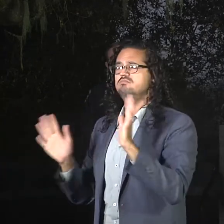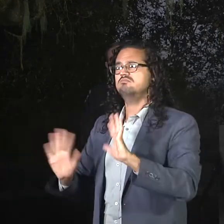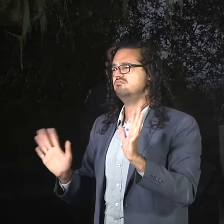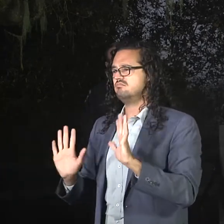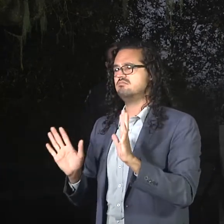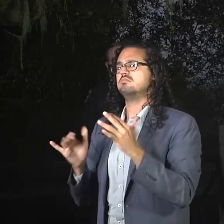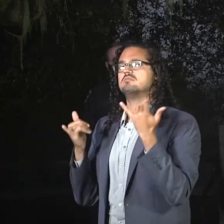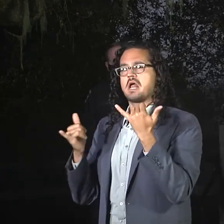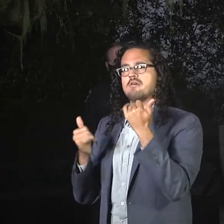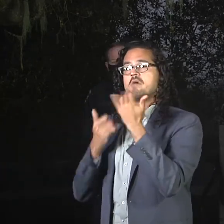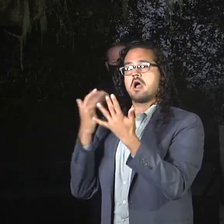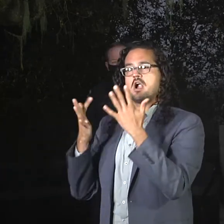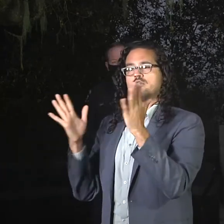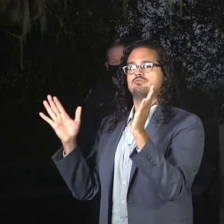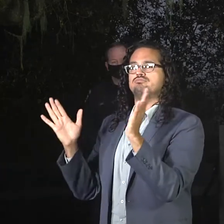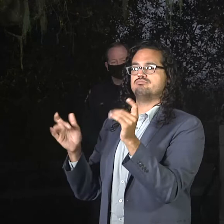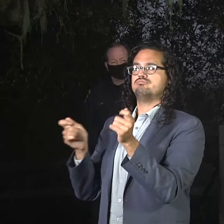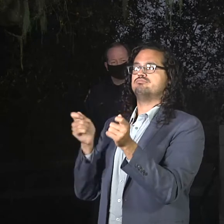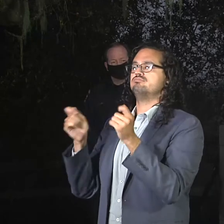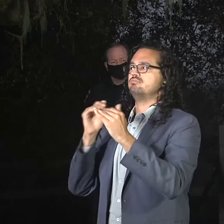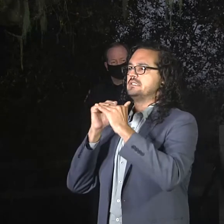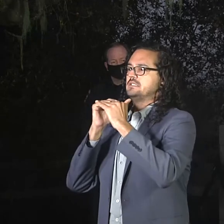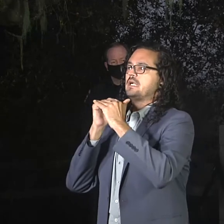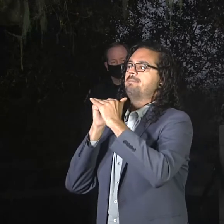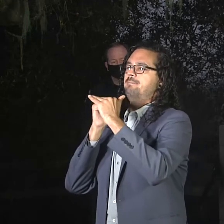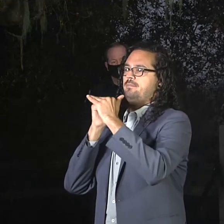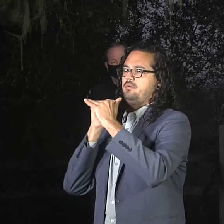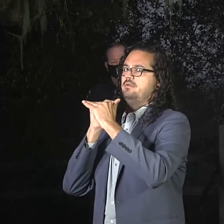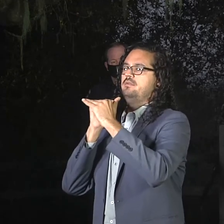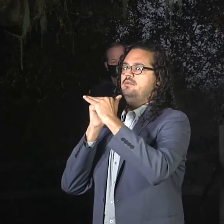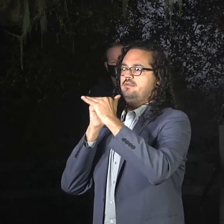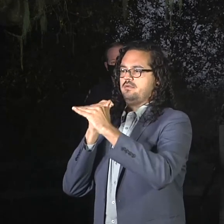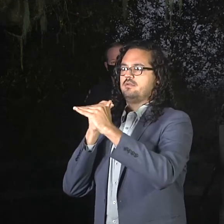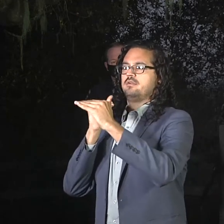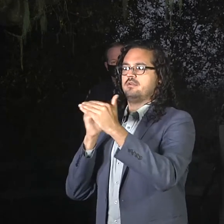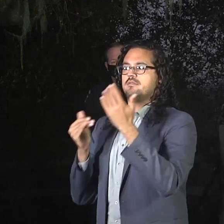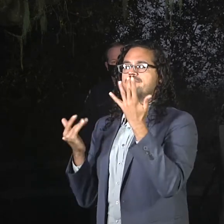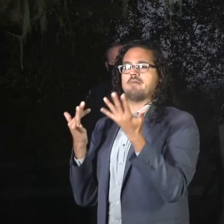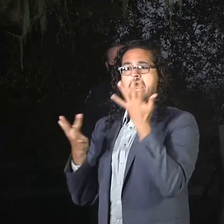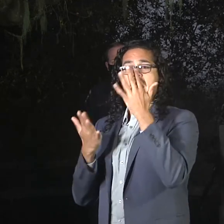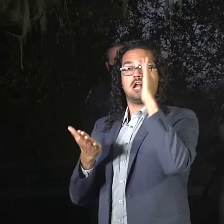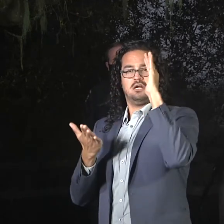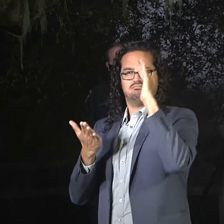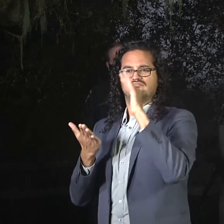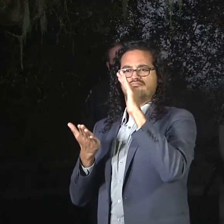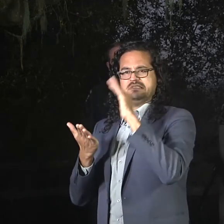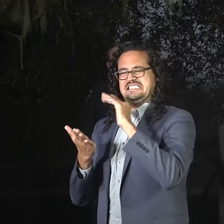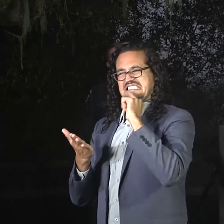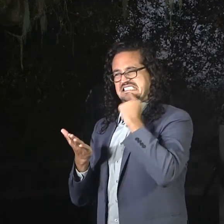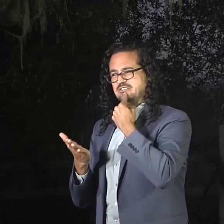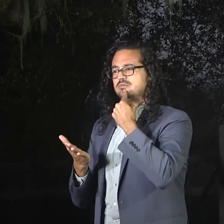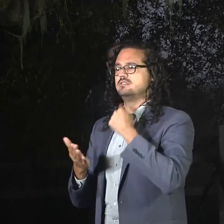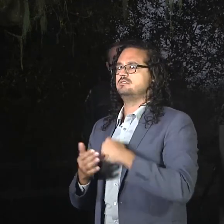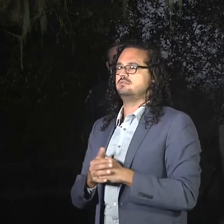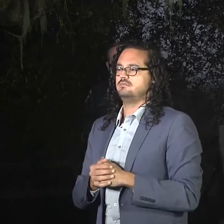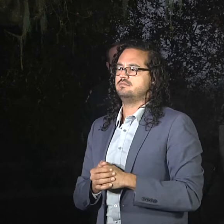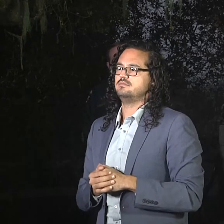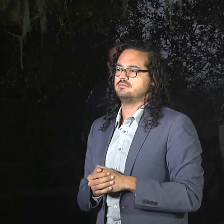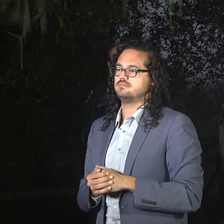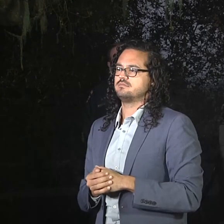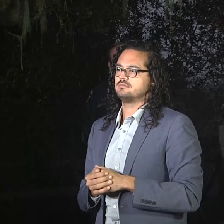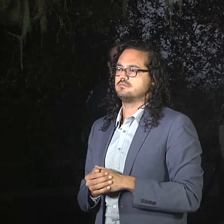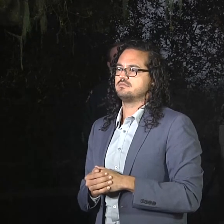mitigated the intensity of the fire. This weather pattern is fantastic because it raises the